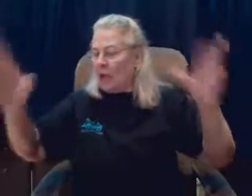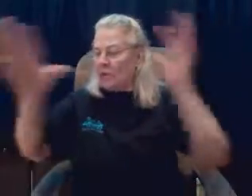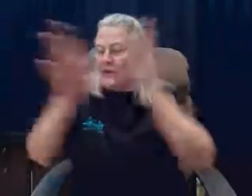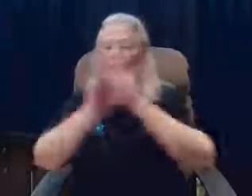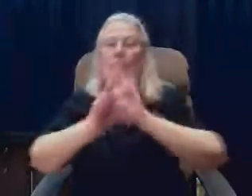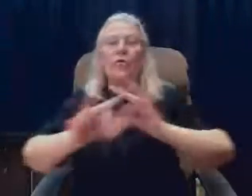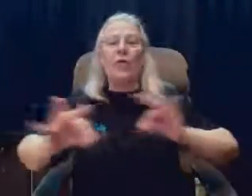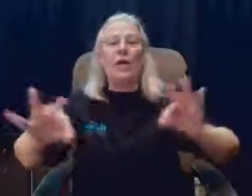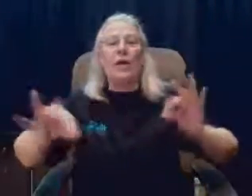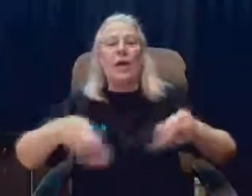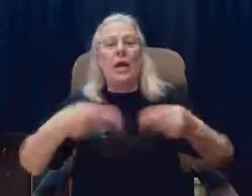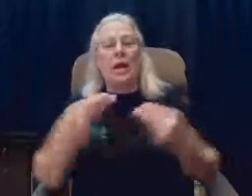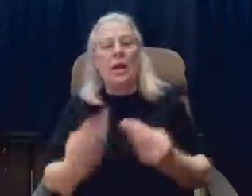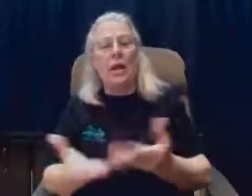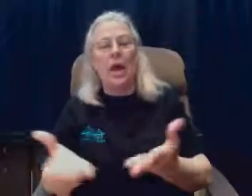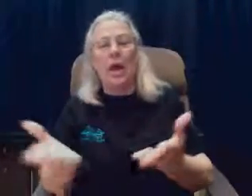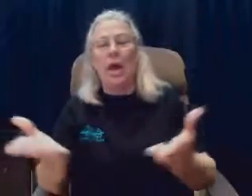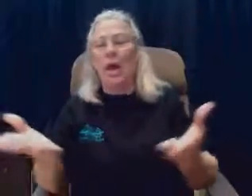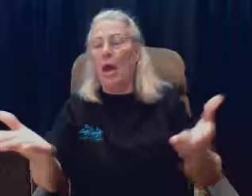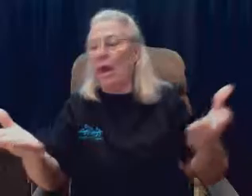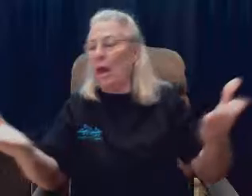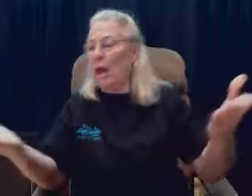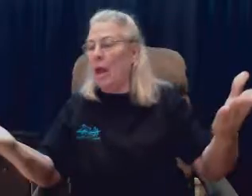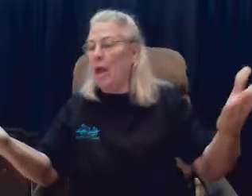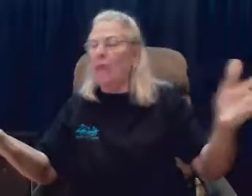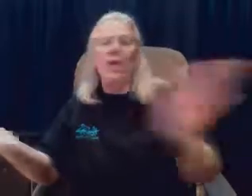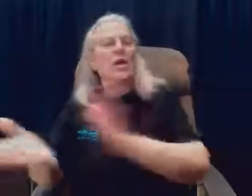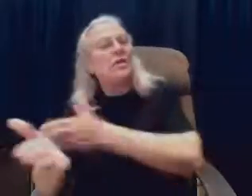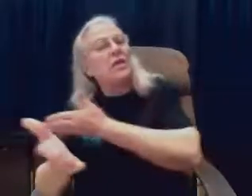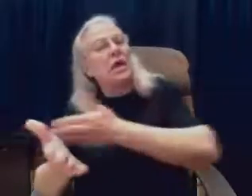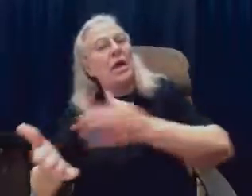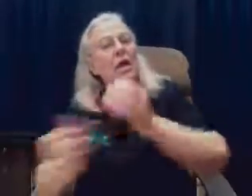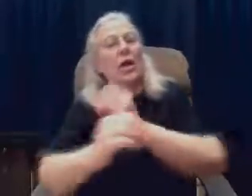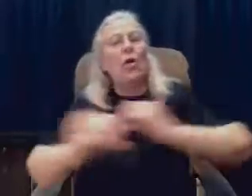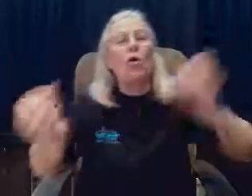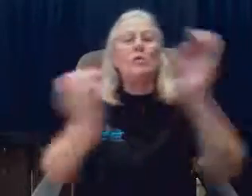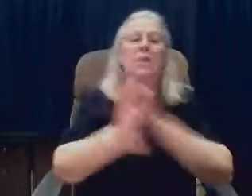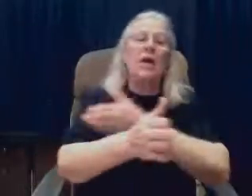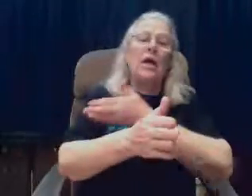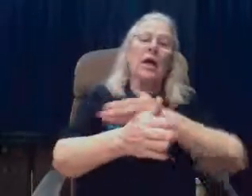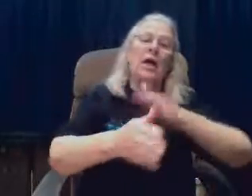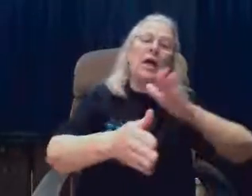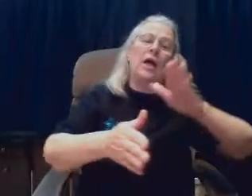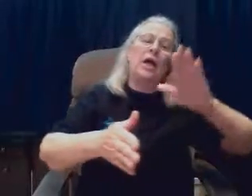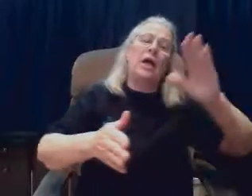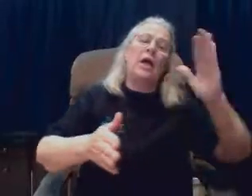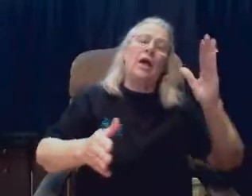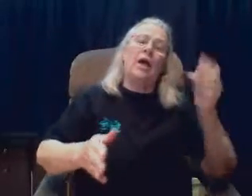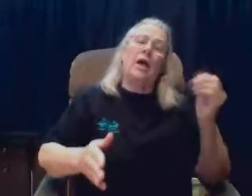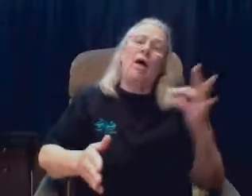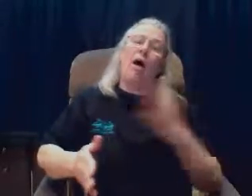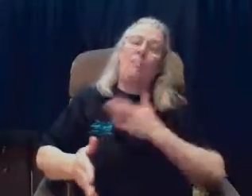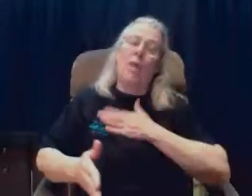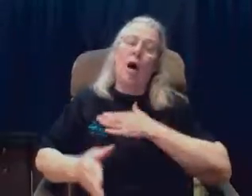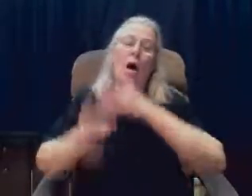He Freely gave Sing, oh, sing I'm a